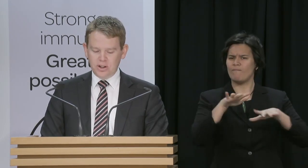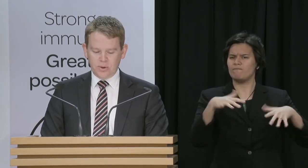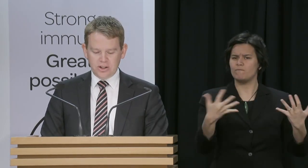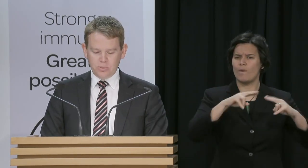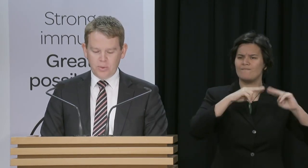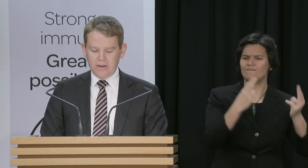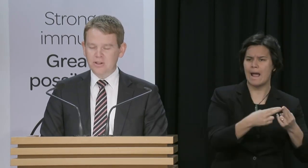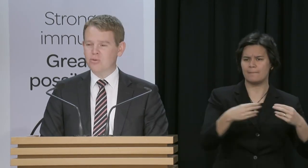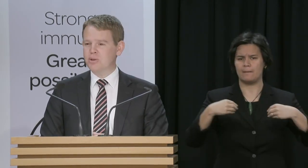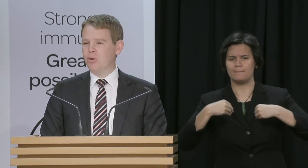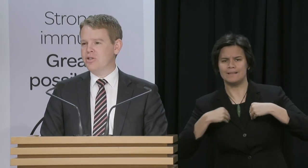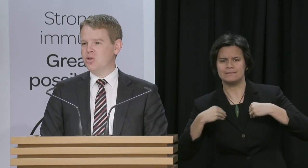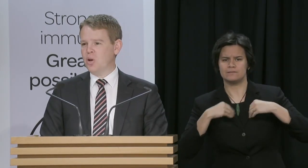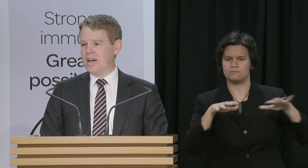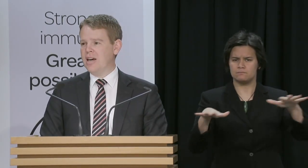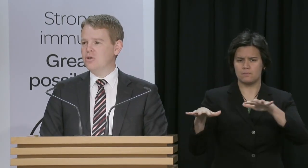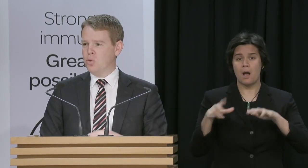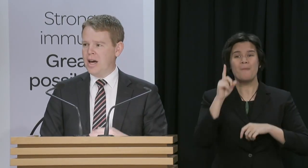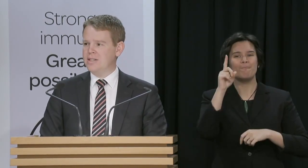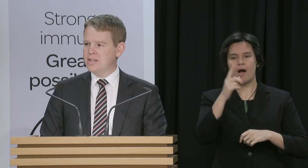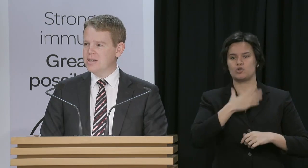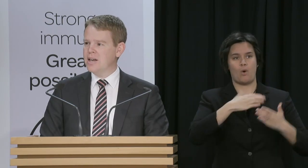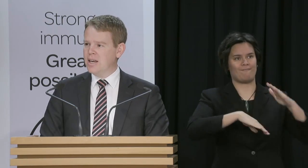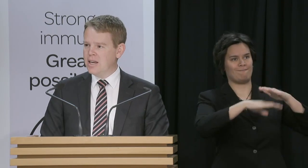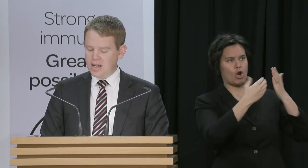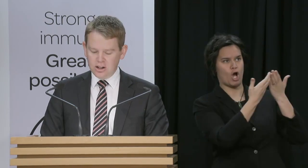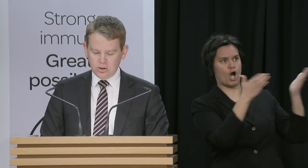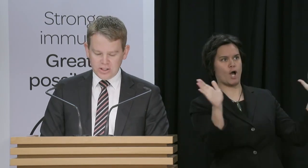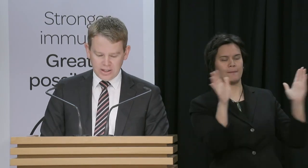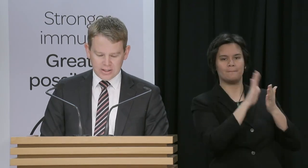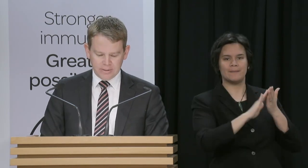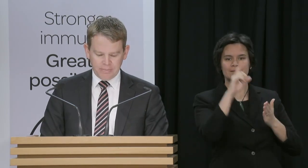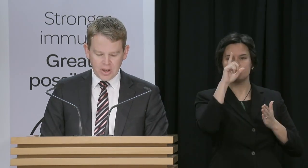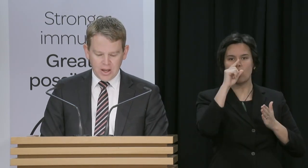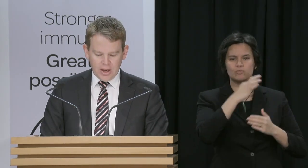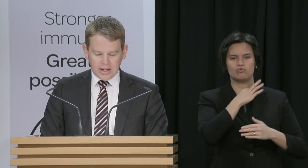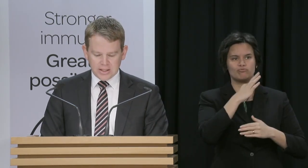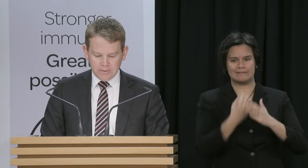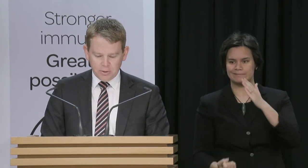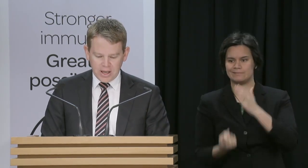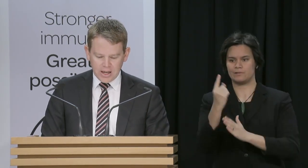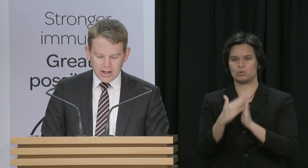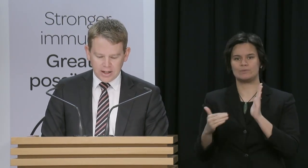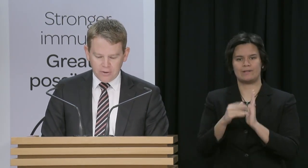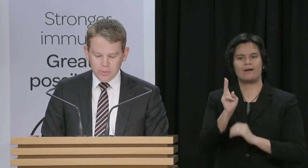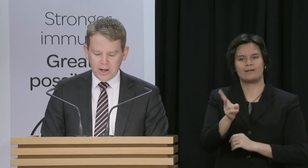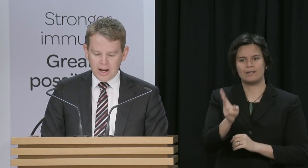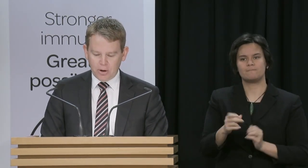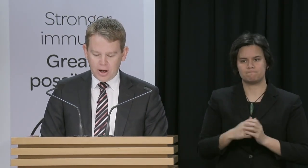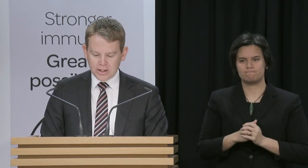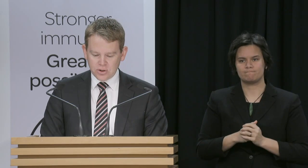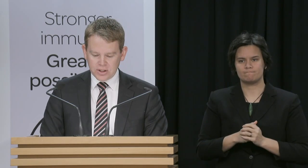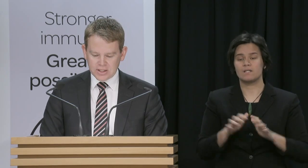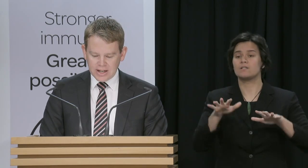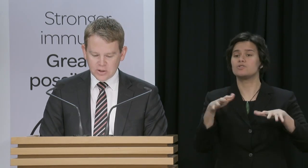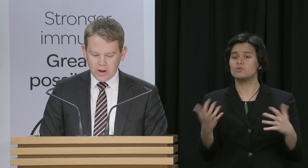to avoid a situation where we're having to respond to a case or cases here in New Zealand. Our system from here of opening